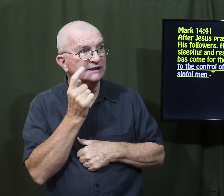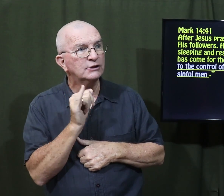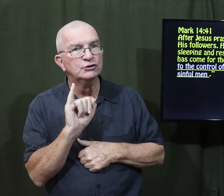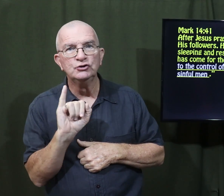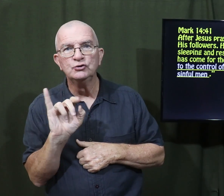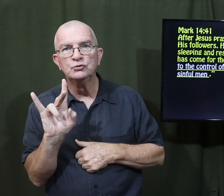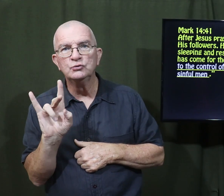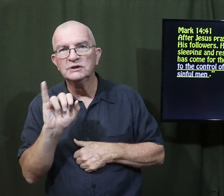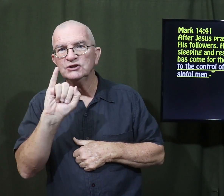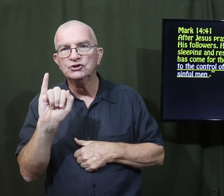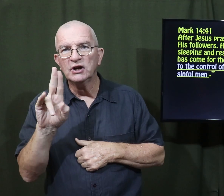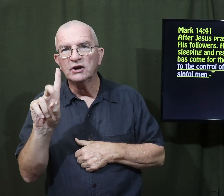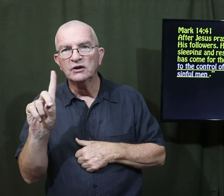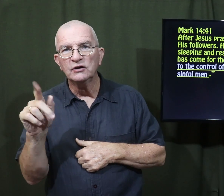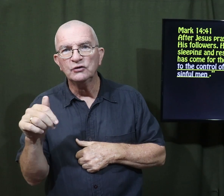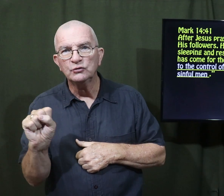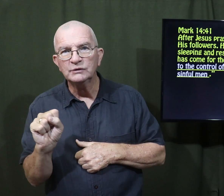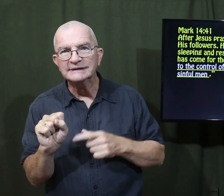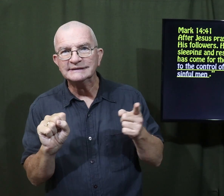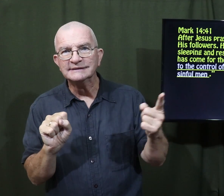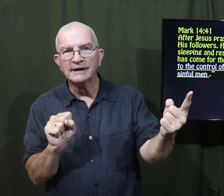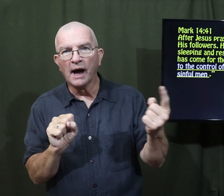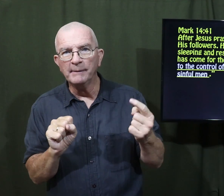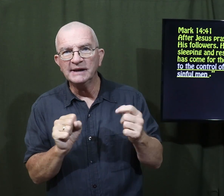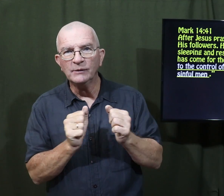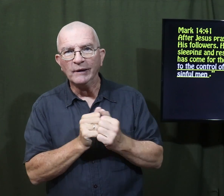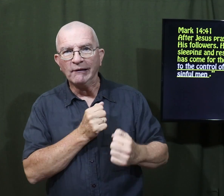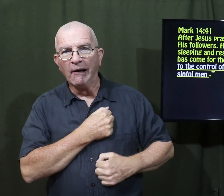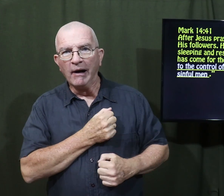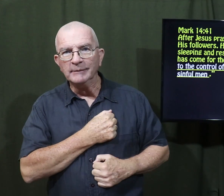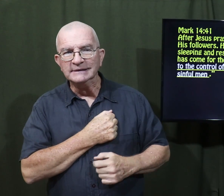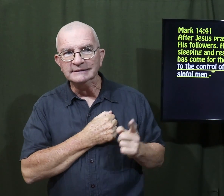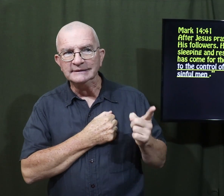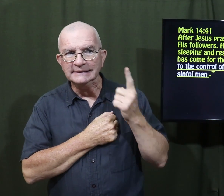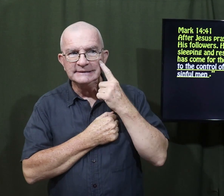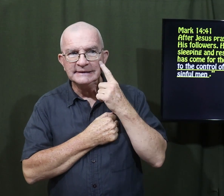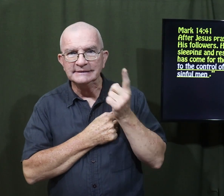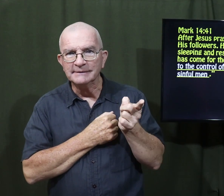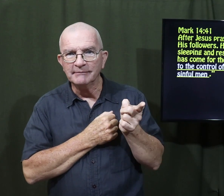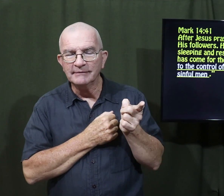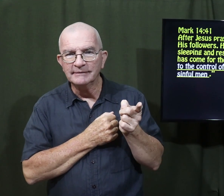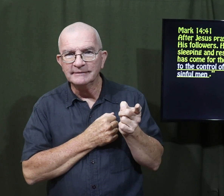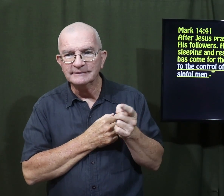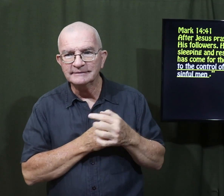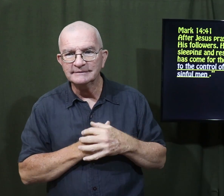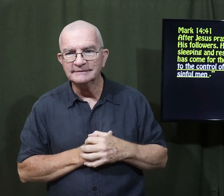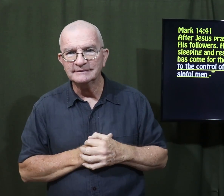Jesus saw in the distance Judas coming with the army. You see him?